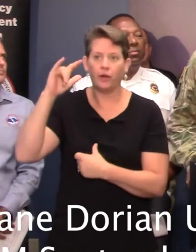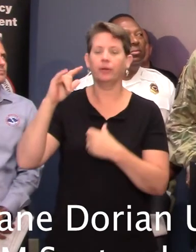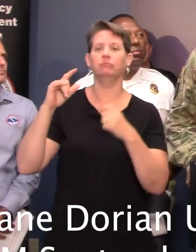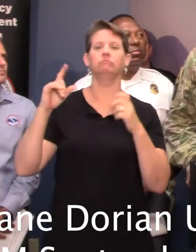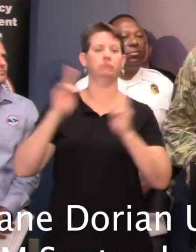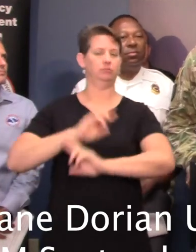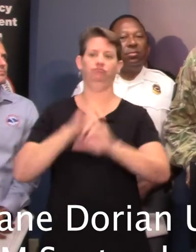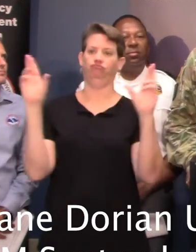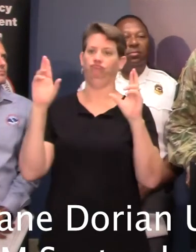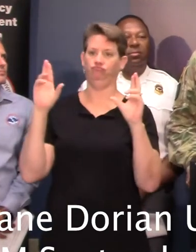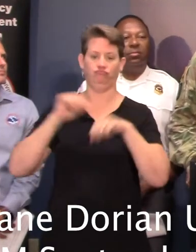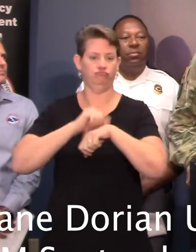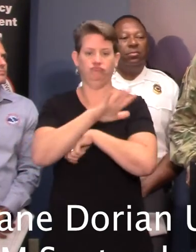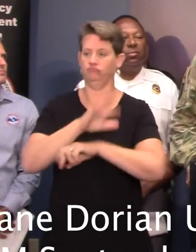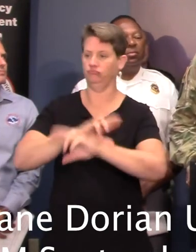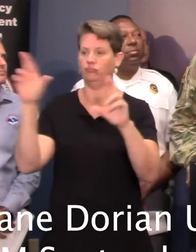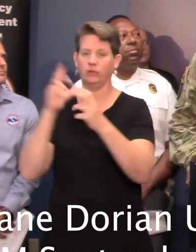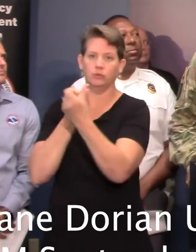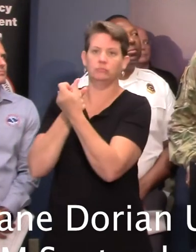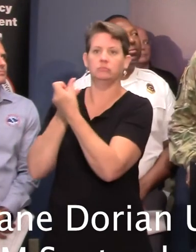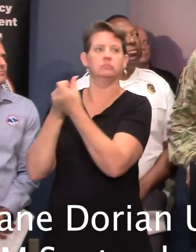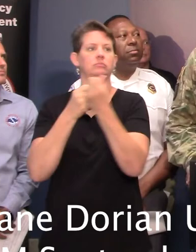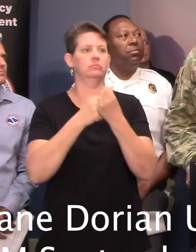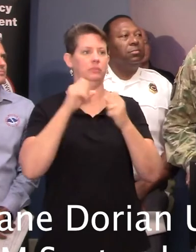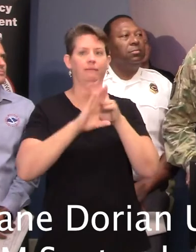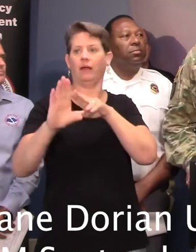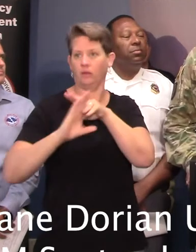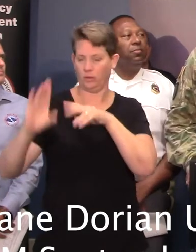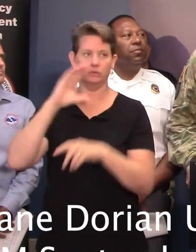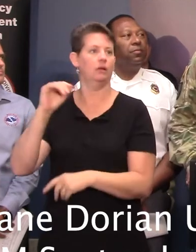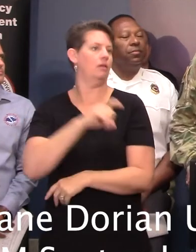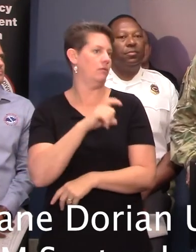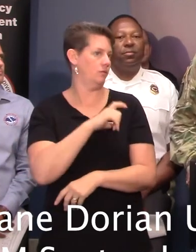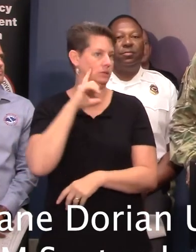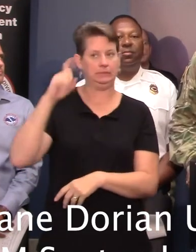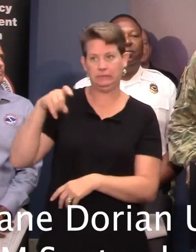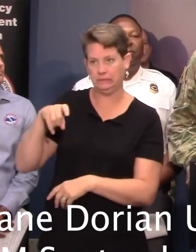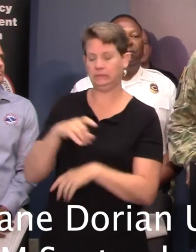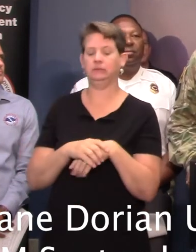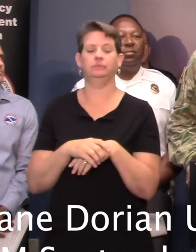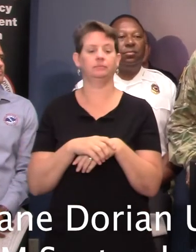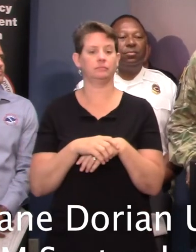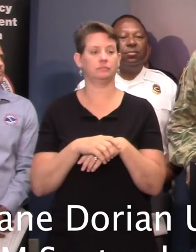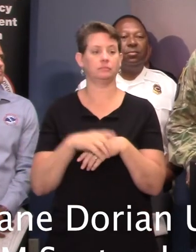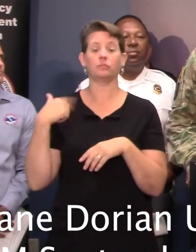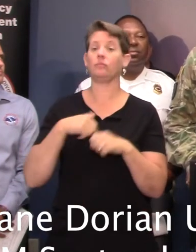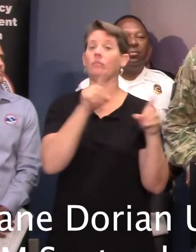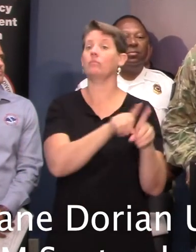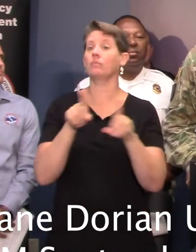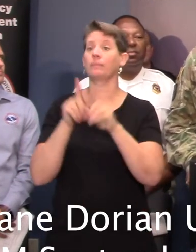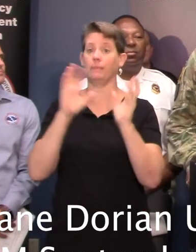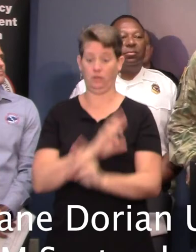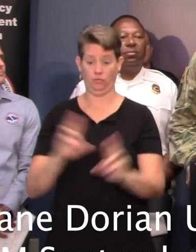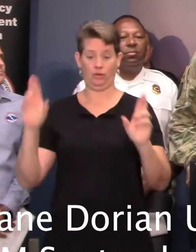guard currently deployed, helping to support the evacuation and the law enforcement mission. We're also looking to prepare ourselves for